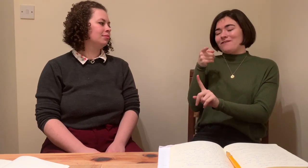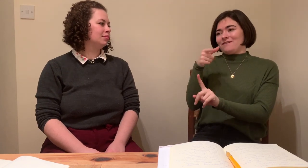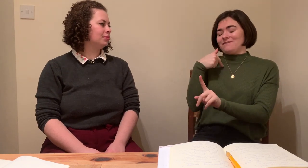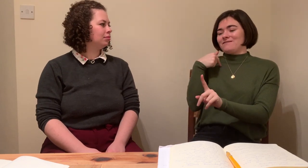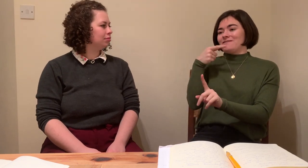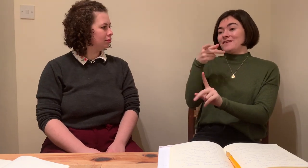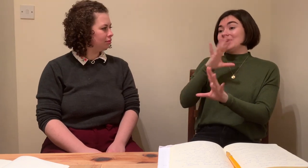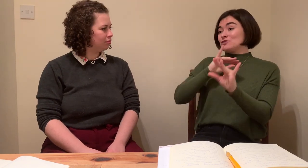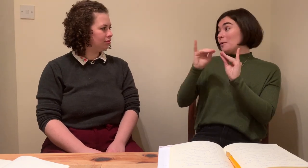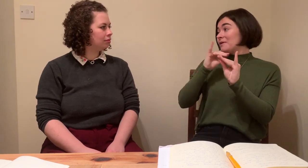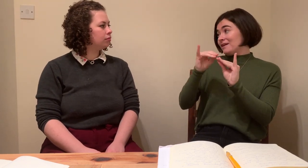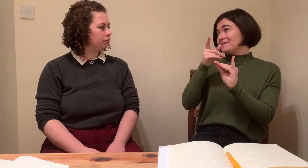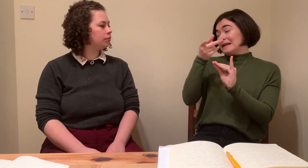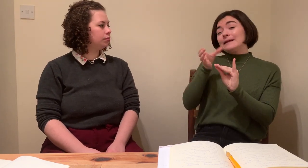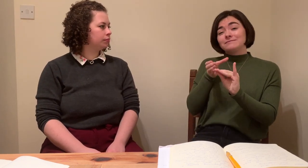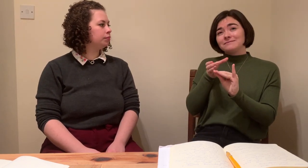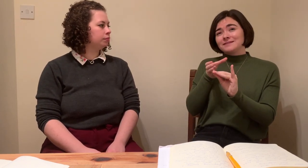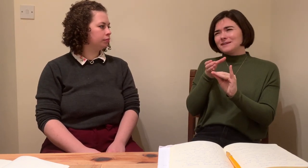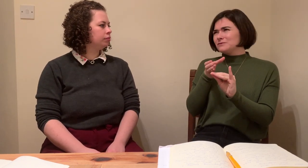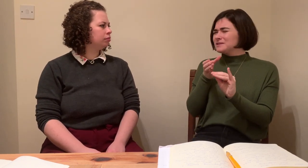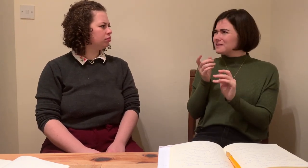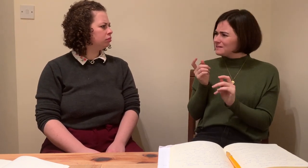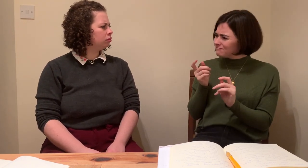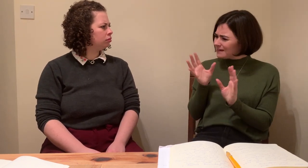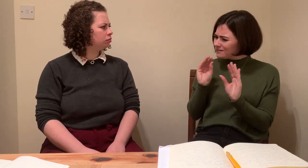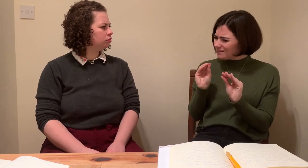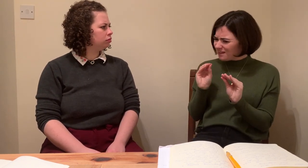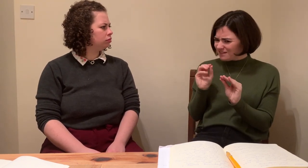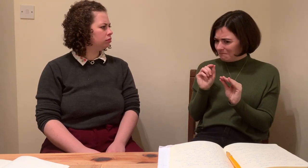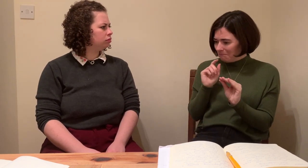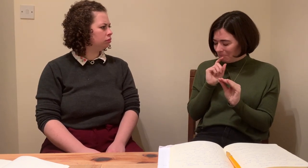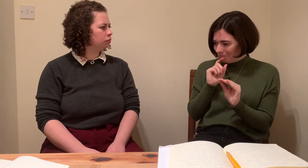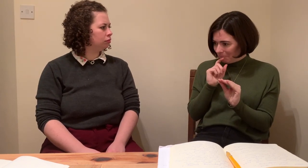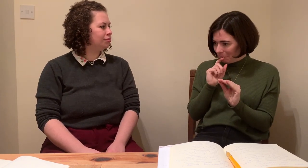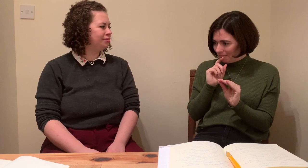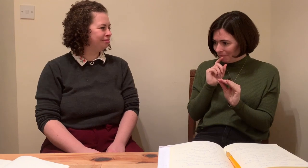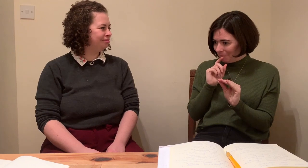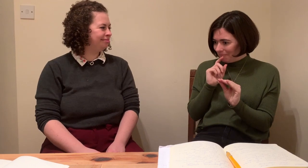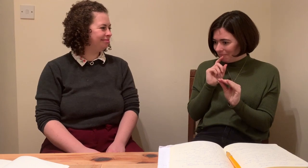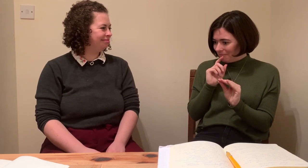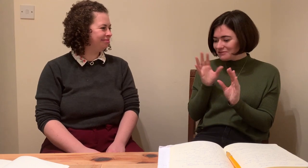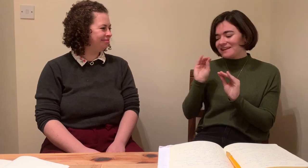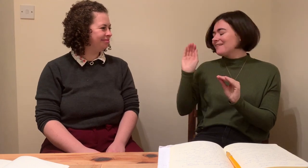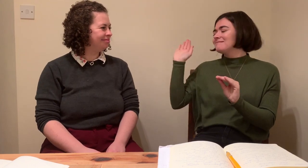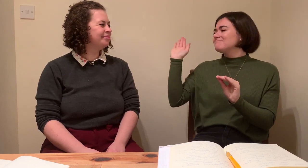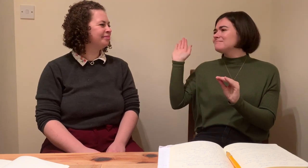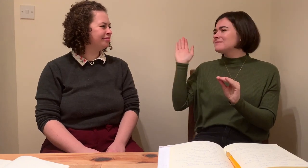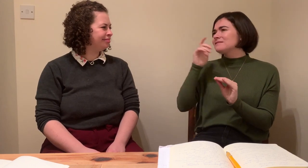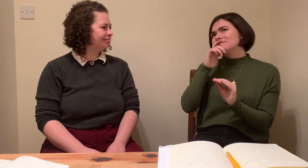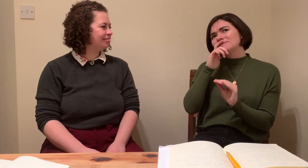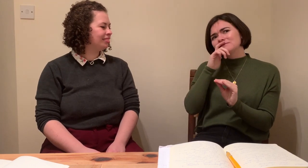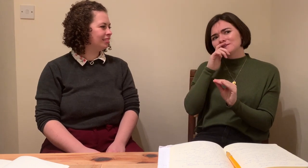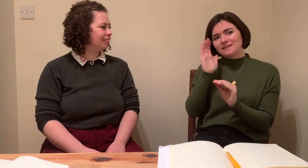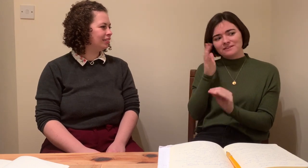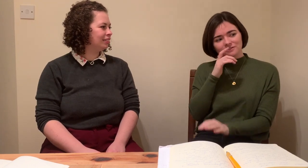visual kind of way that they completely understand. Again, because of that same lived experience, same age as well. And, you know, peers.